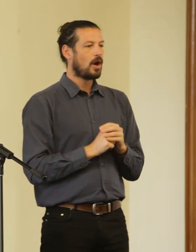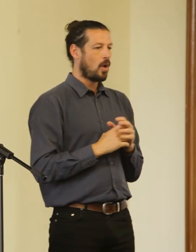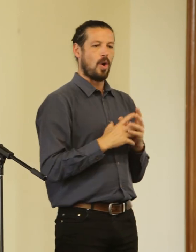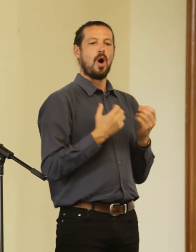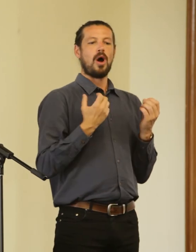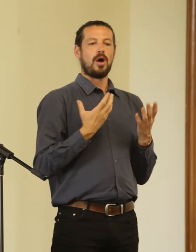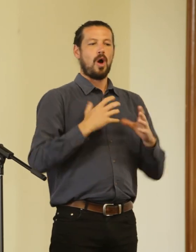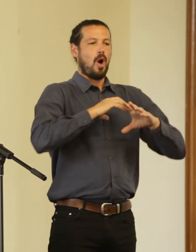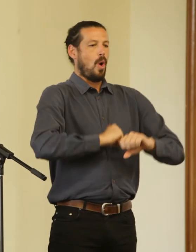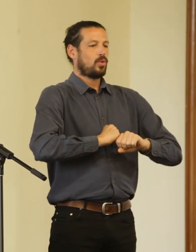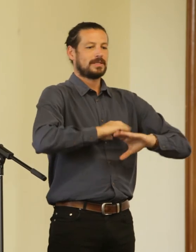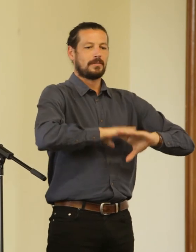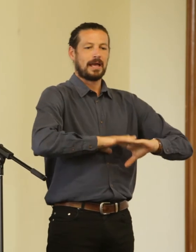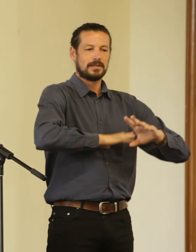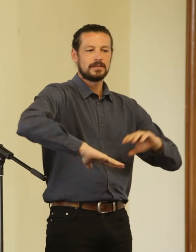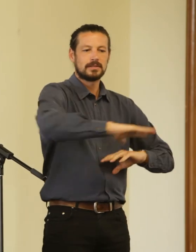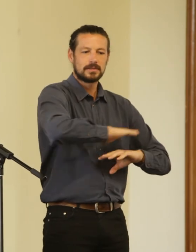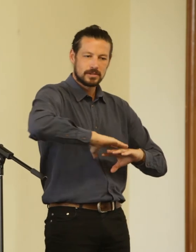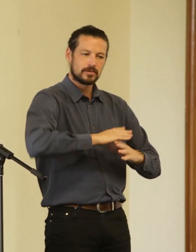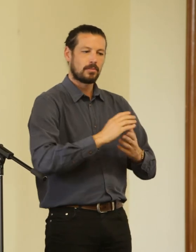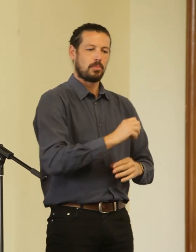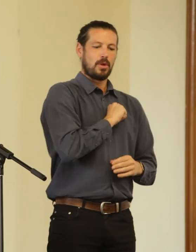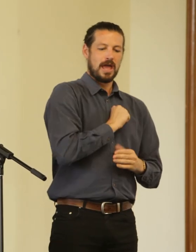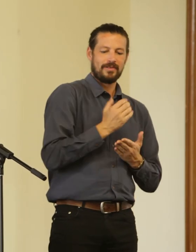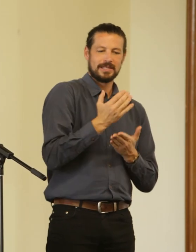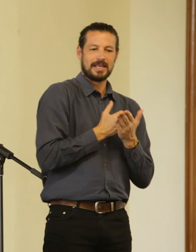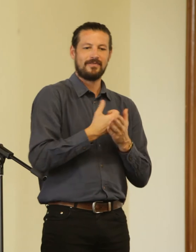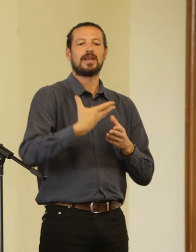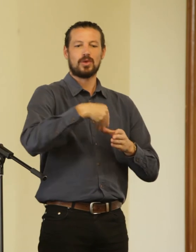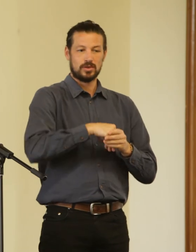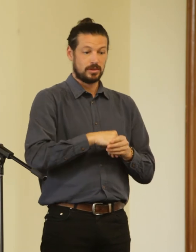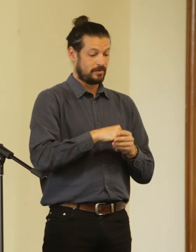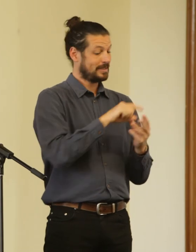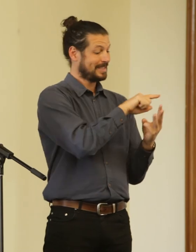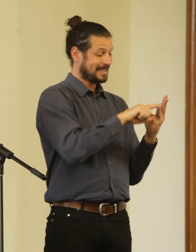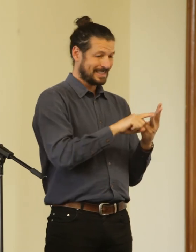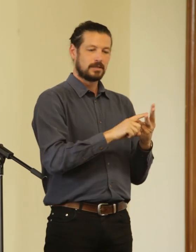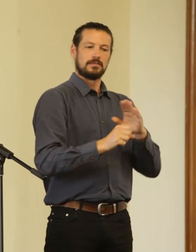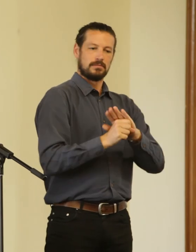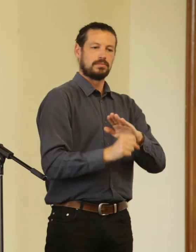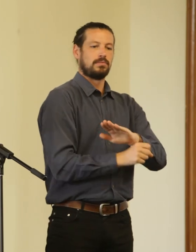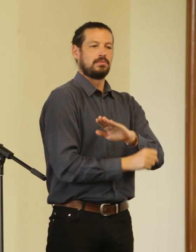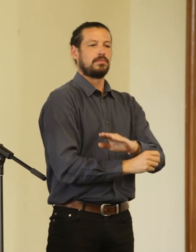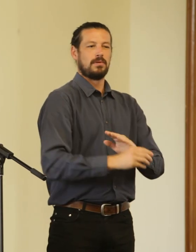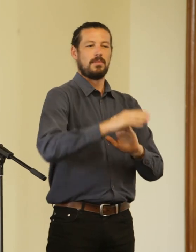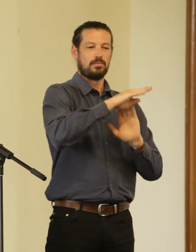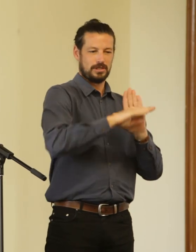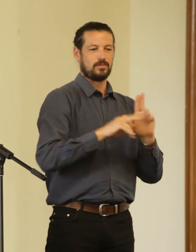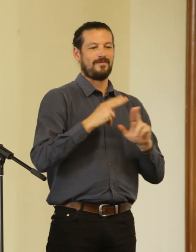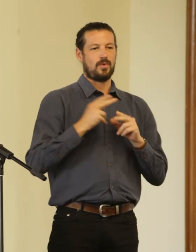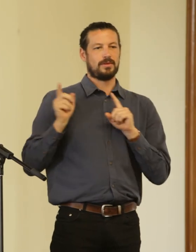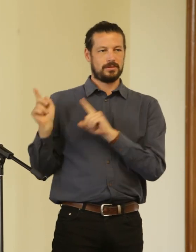safe and inclusive. And these are the key underpinning fundamental principles of this creative practice.